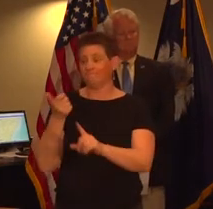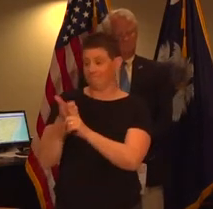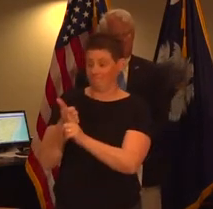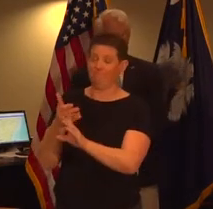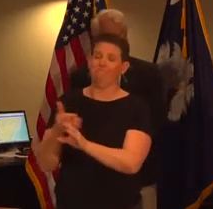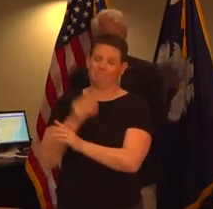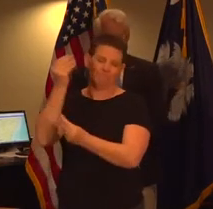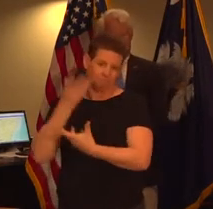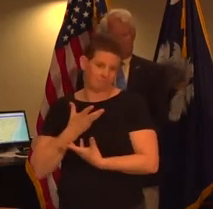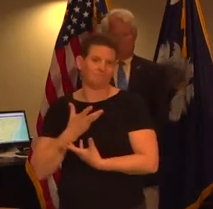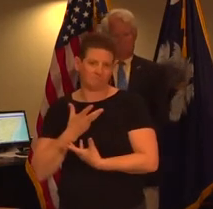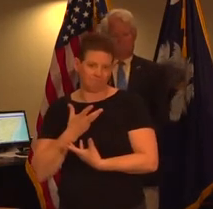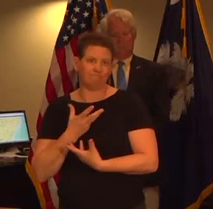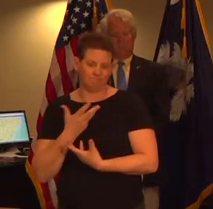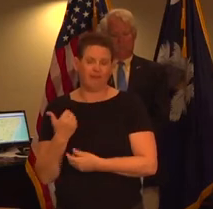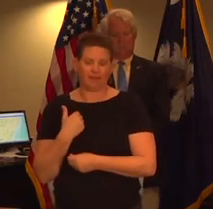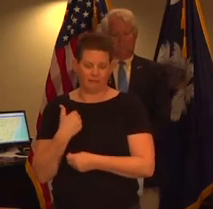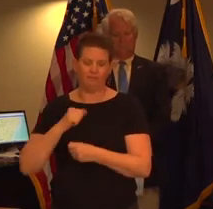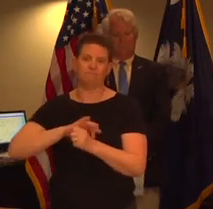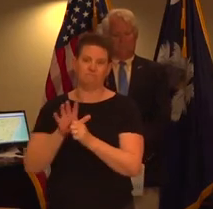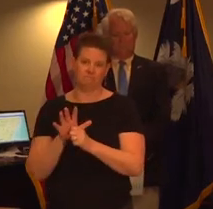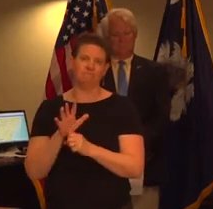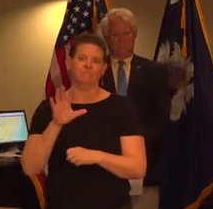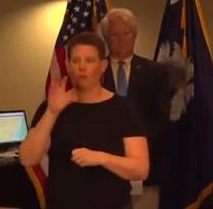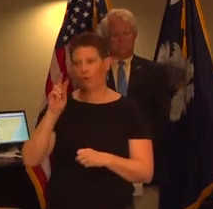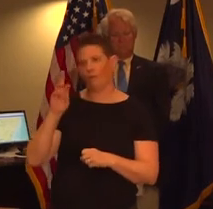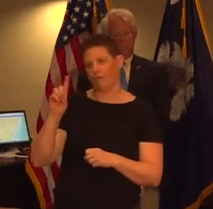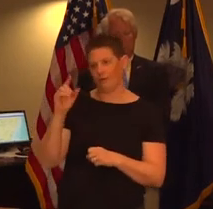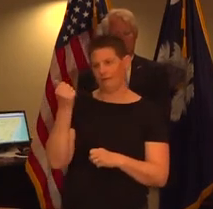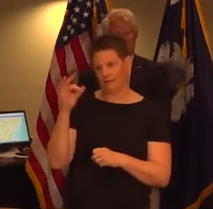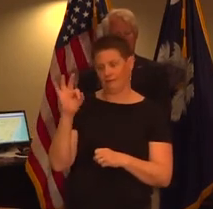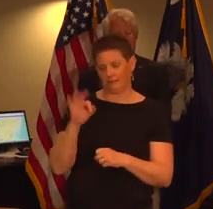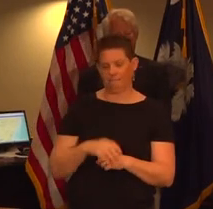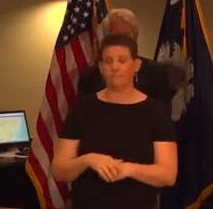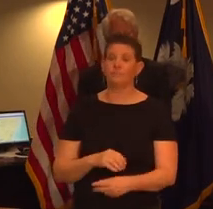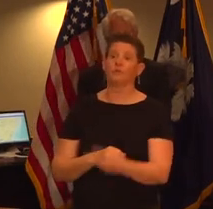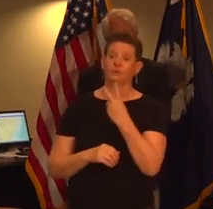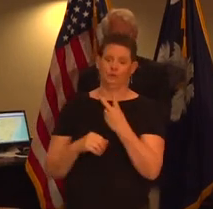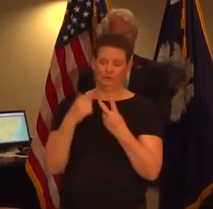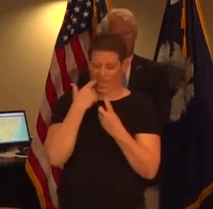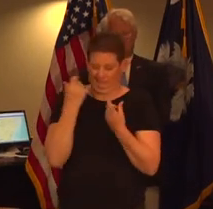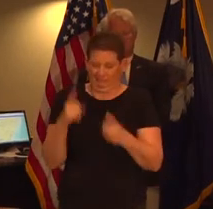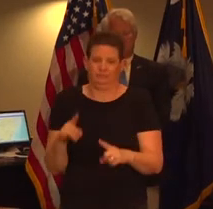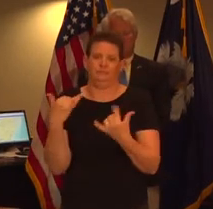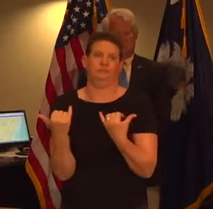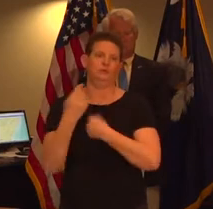reported to us as being diagnosed with covet 19 two of these cases were reported earlier today